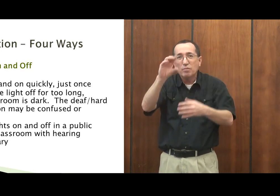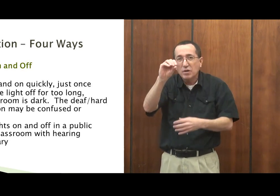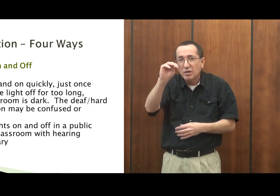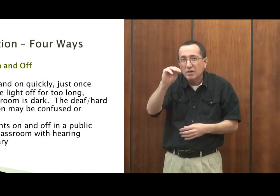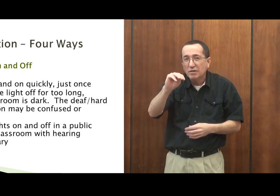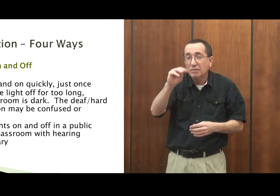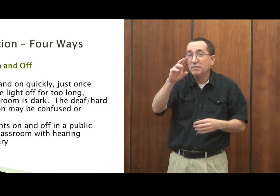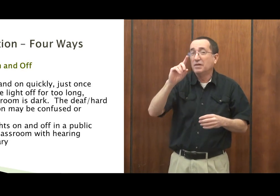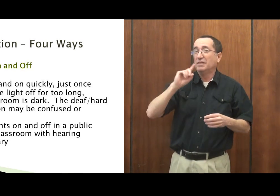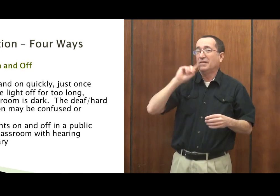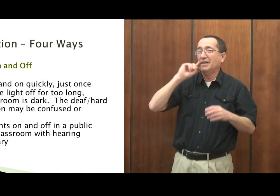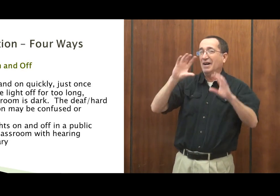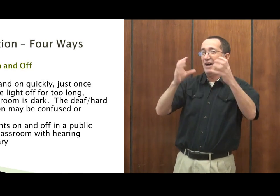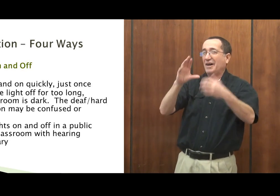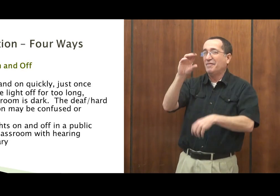Don't do that in a classroom.